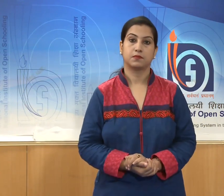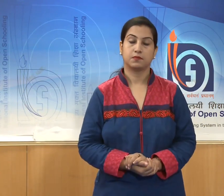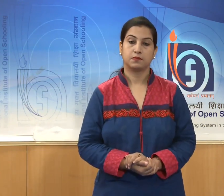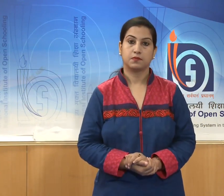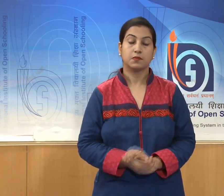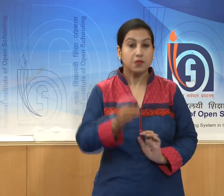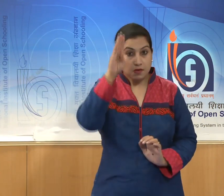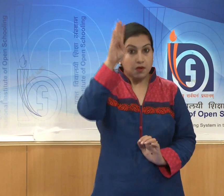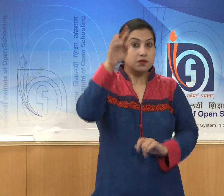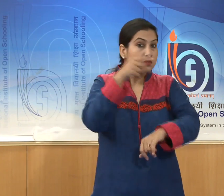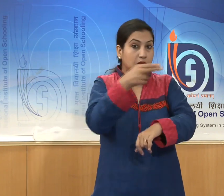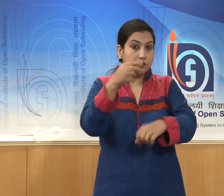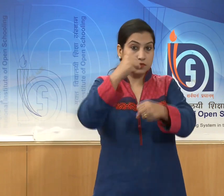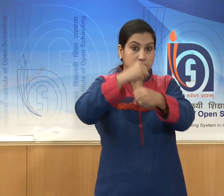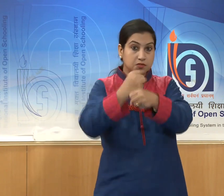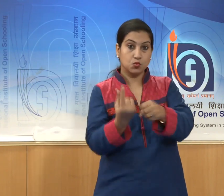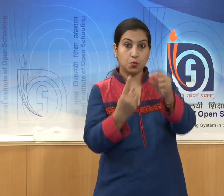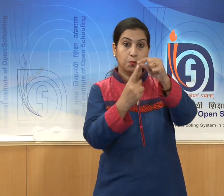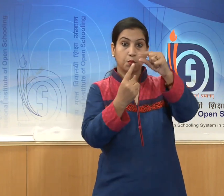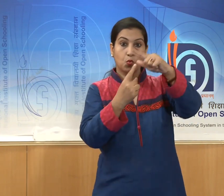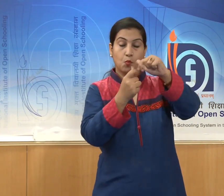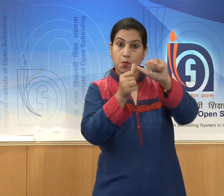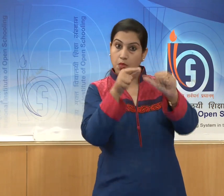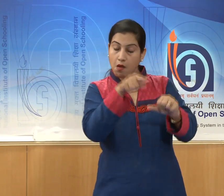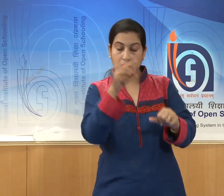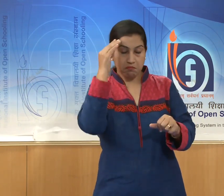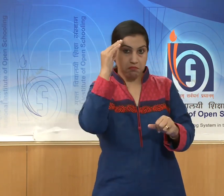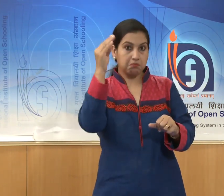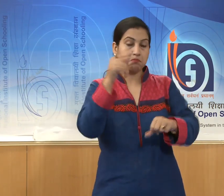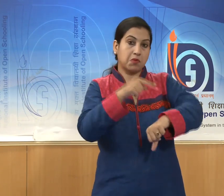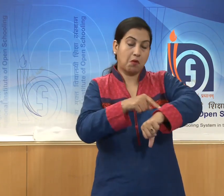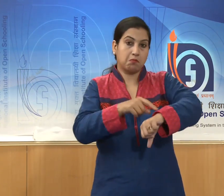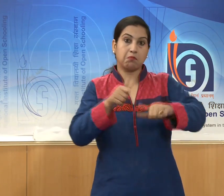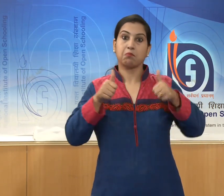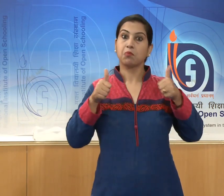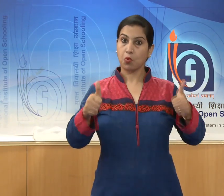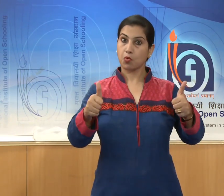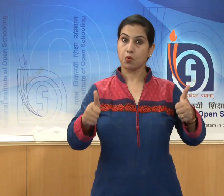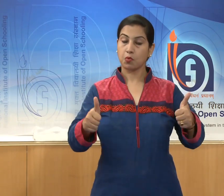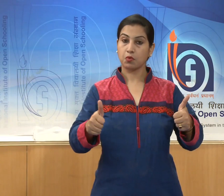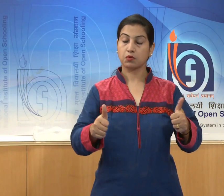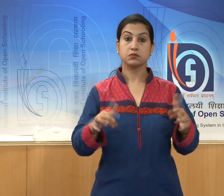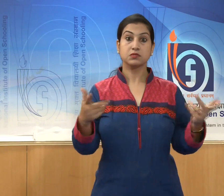is regarded as the golden period